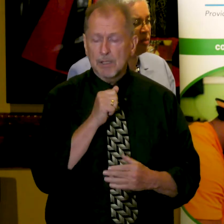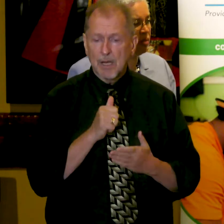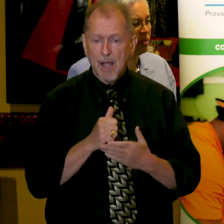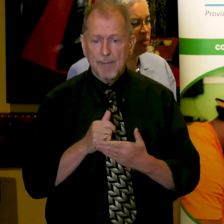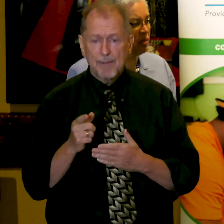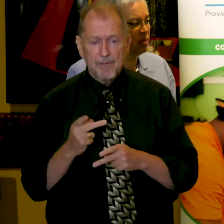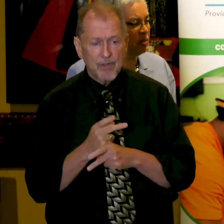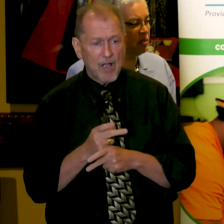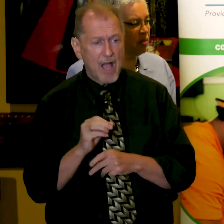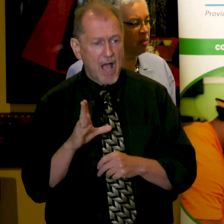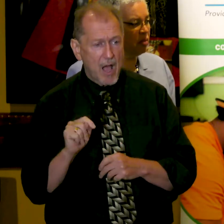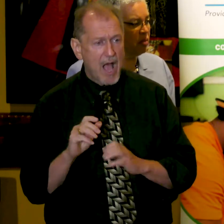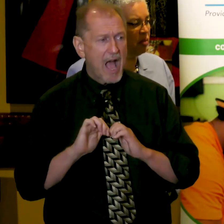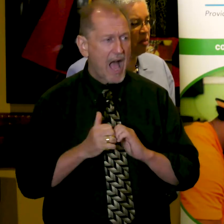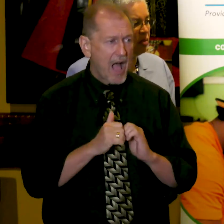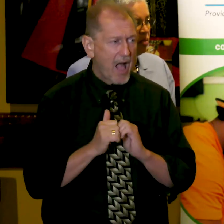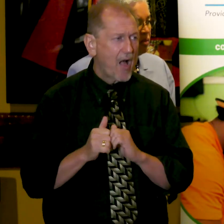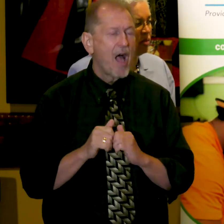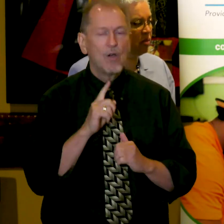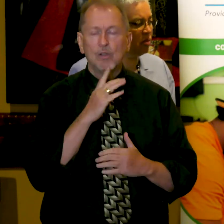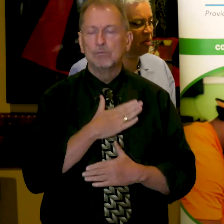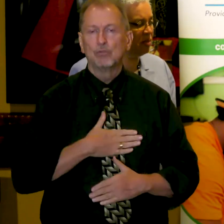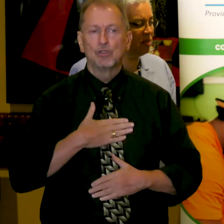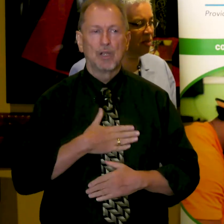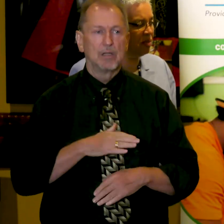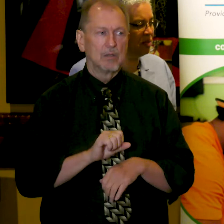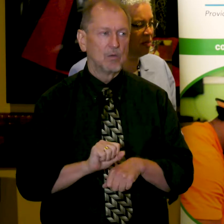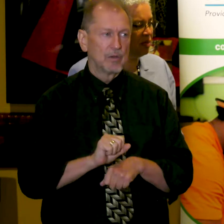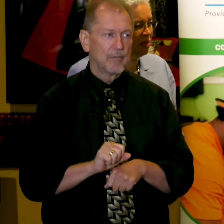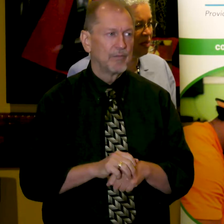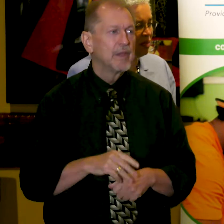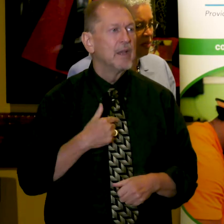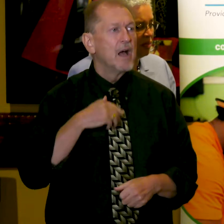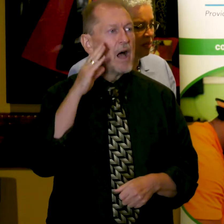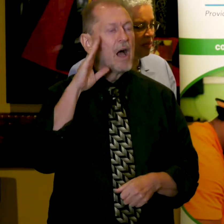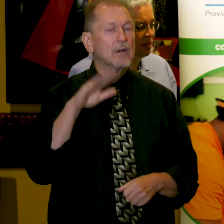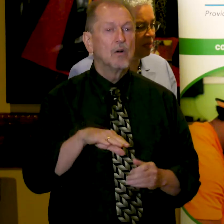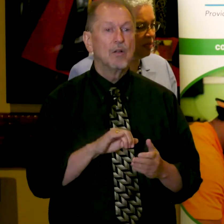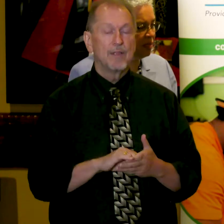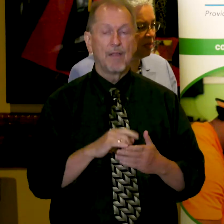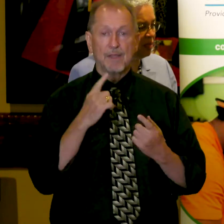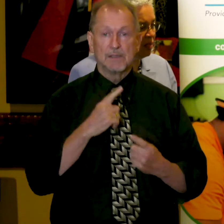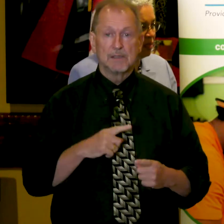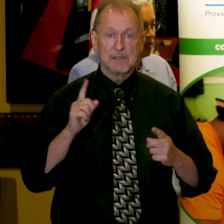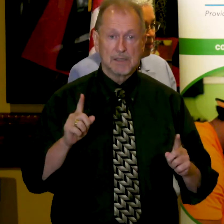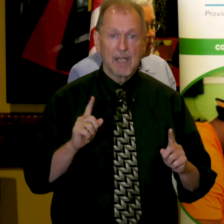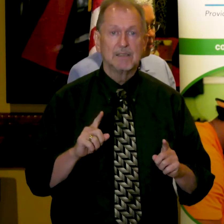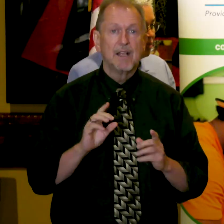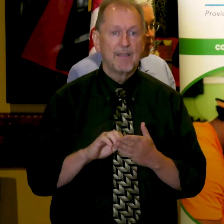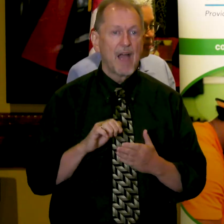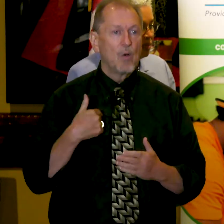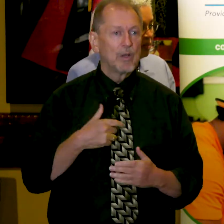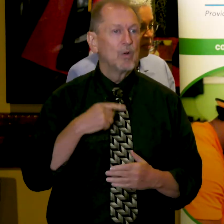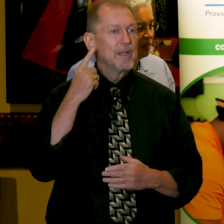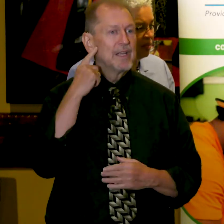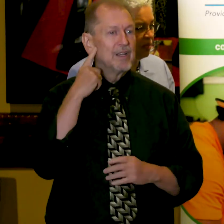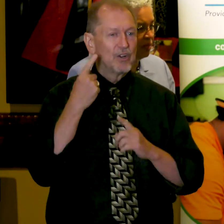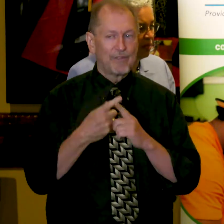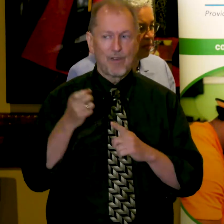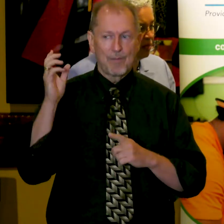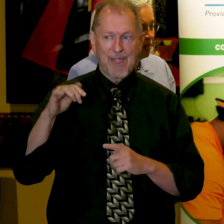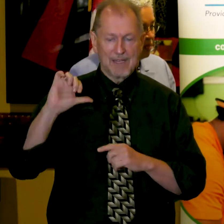through it, I really appreciate that effort. I am confident that the success stories that will come out of today's announcement